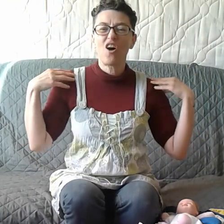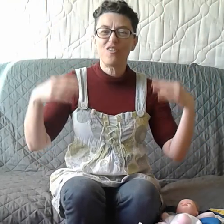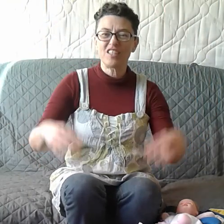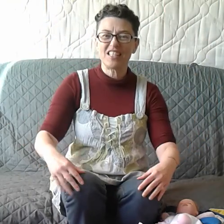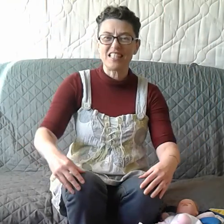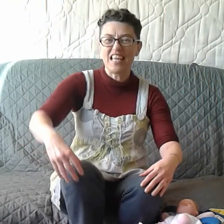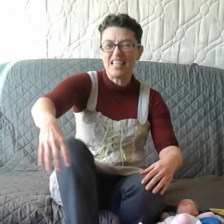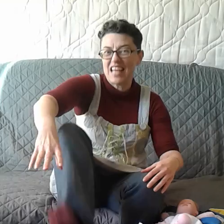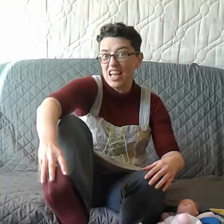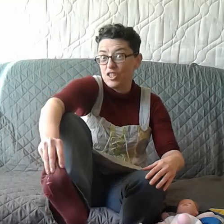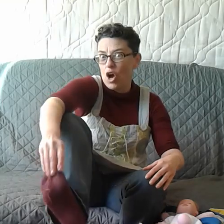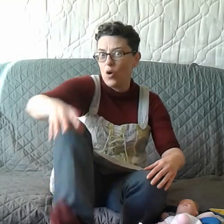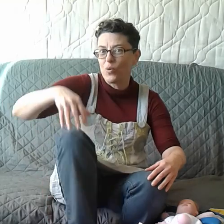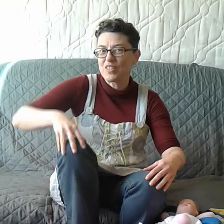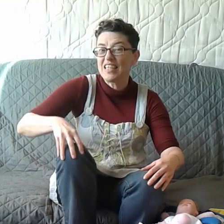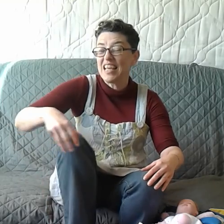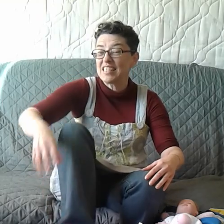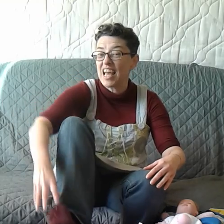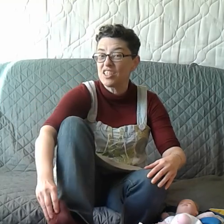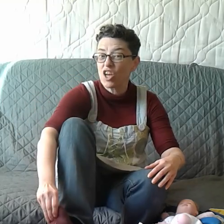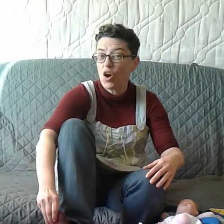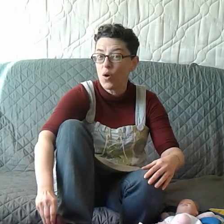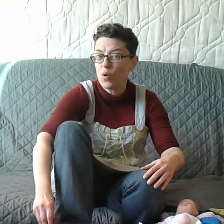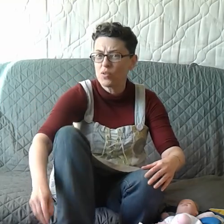shoulders, knees and toes, knees and toes.